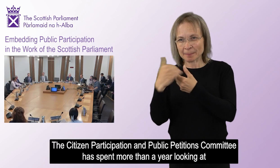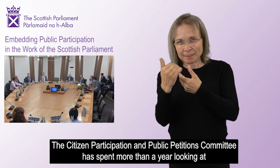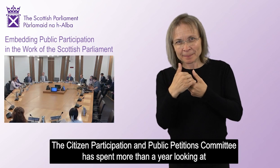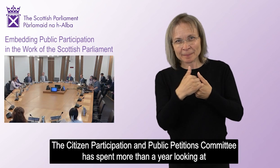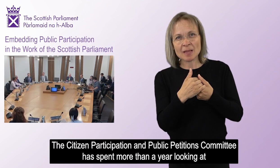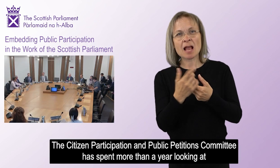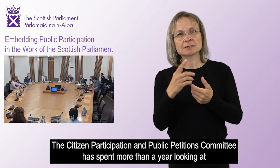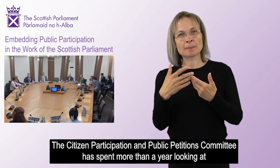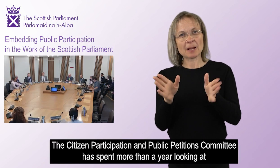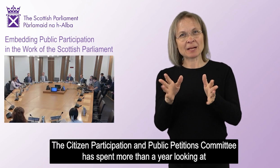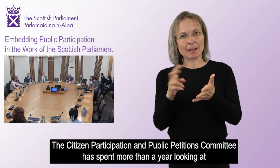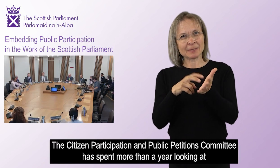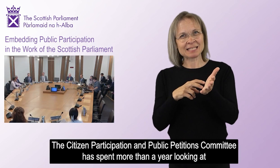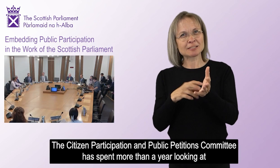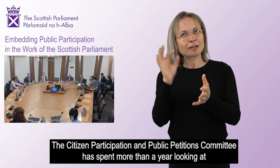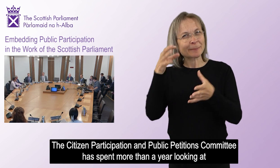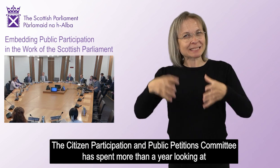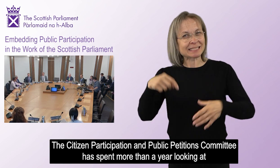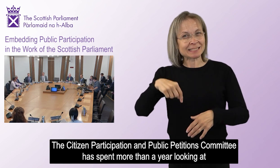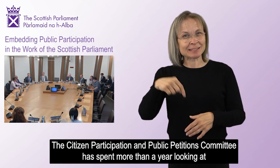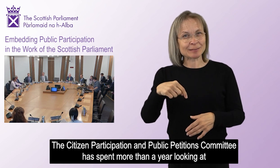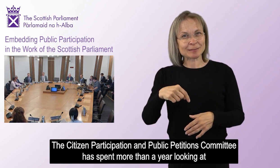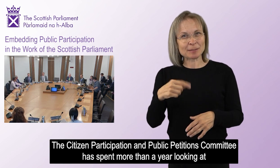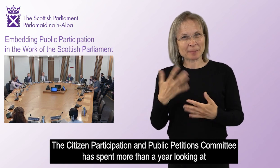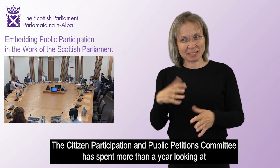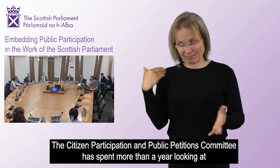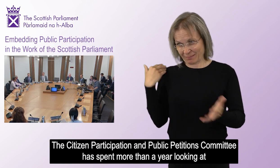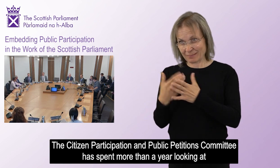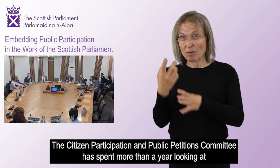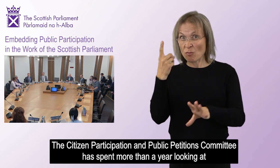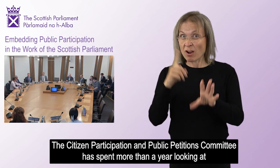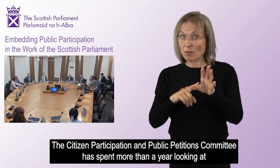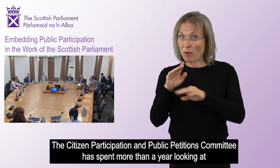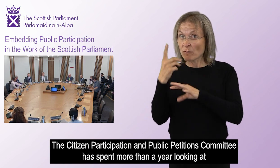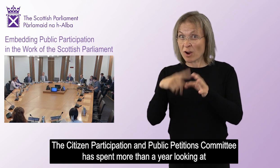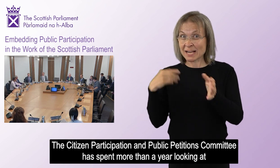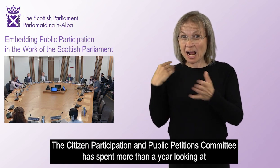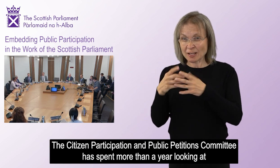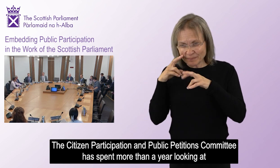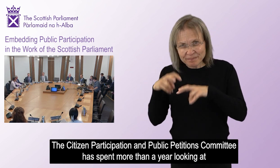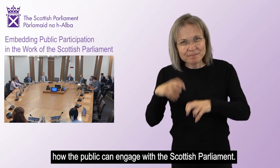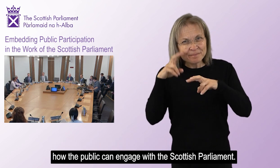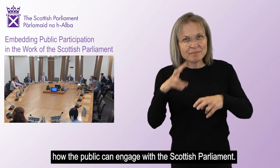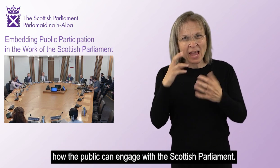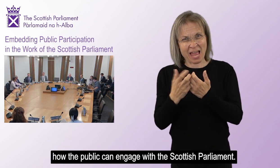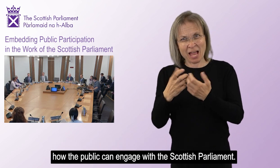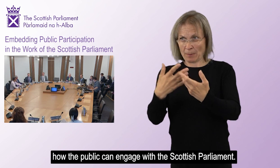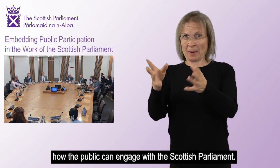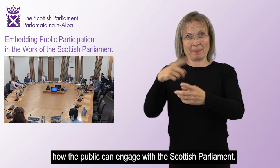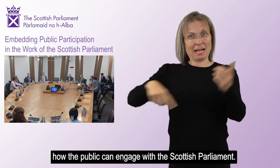The Citizen Participation and Public Petitions Committee has spent more than a year looking at how the public can engage with the Scottish